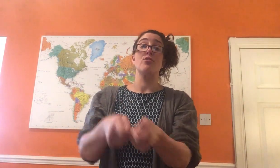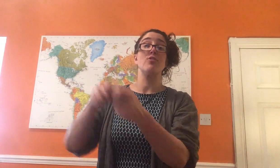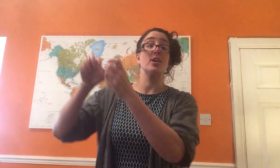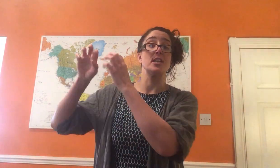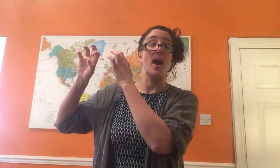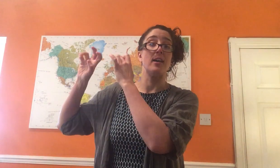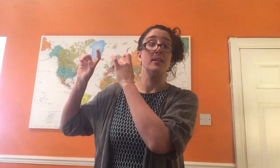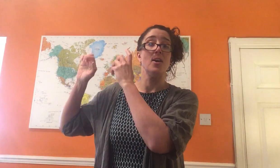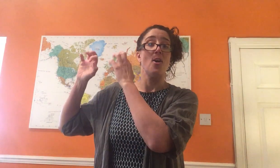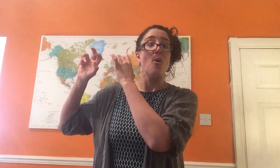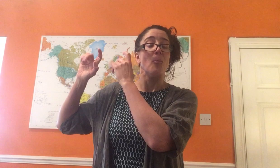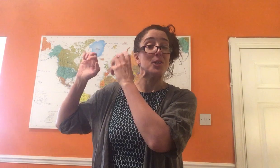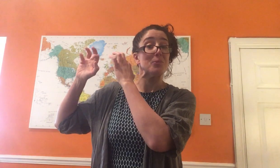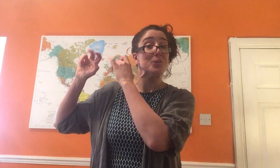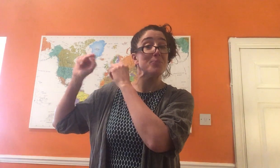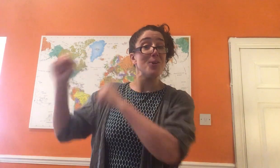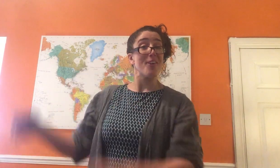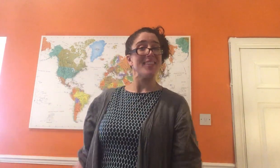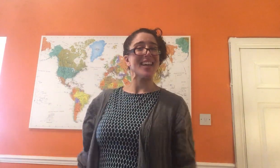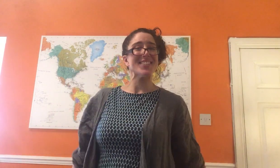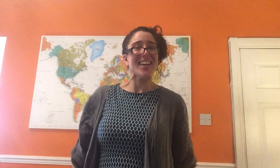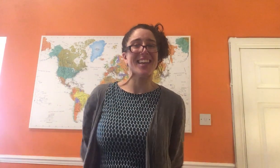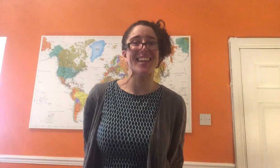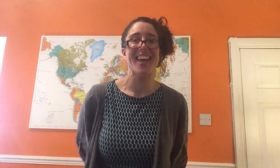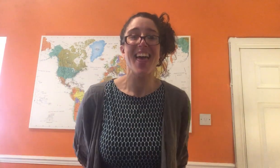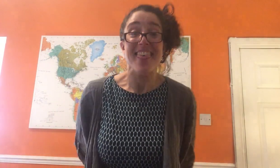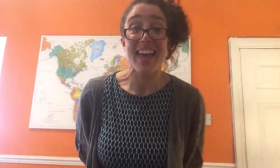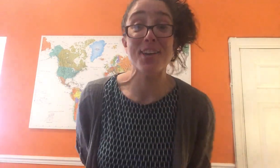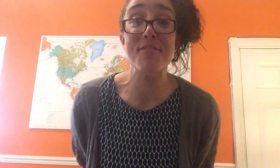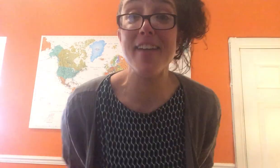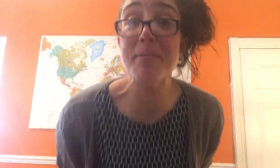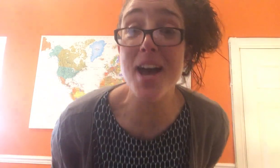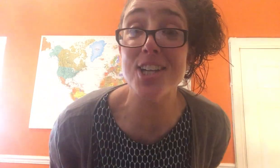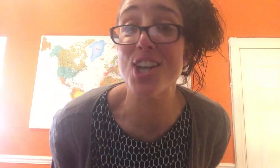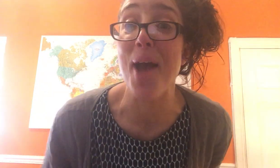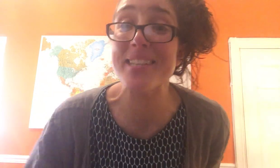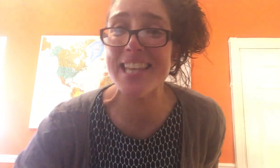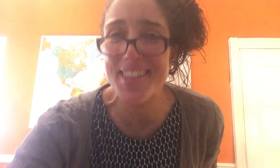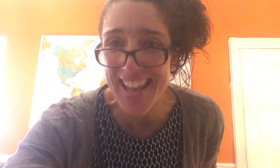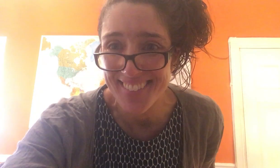crocodile, which we'll do more of next week. Thank you very much. I will see you then. Let's go.